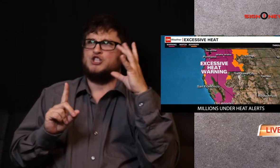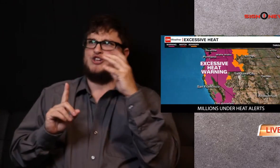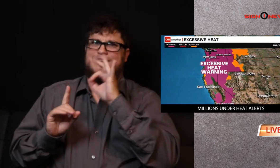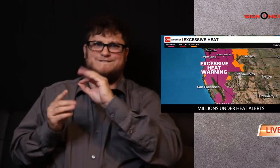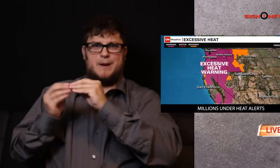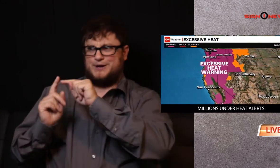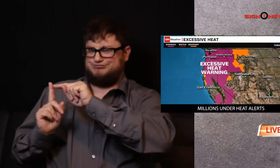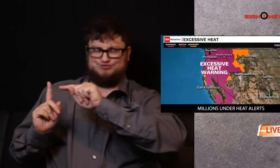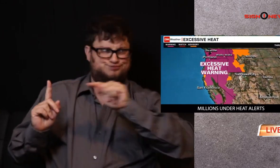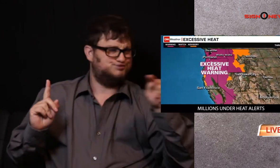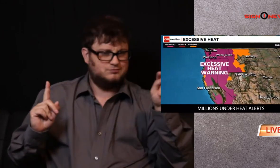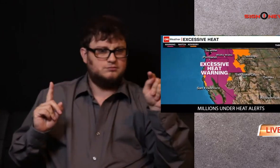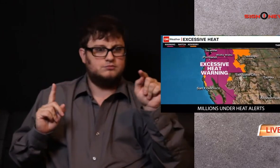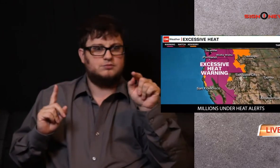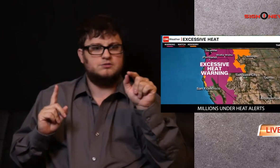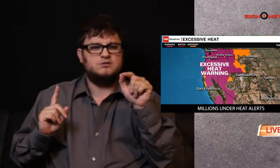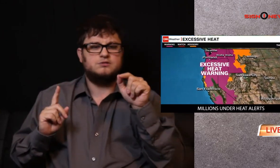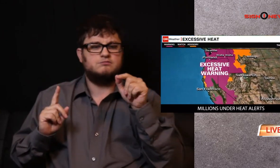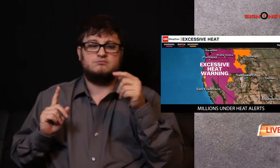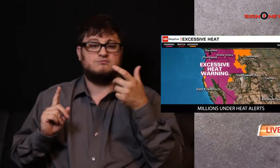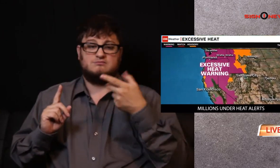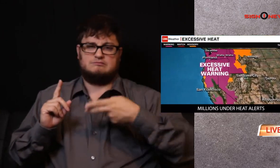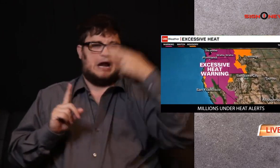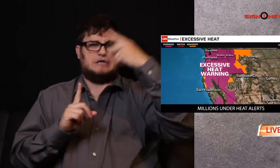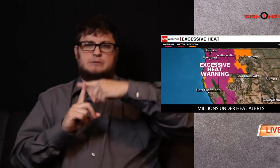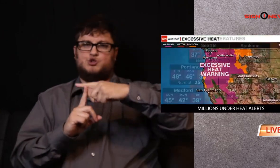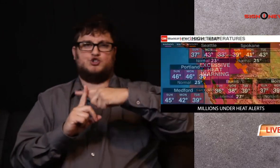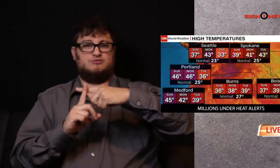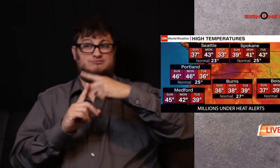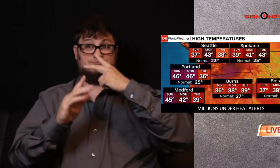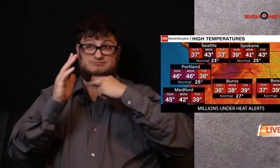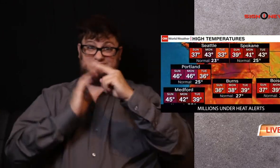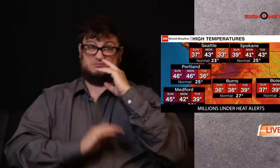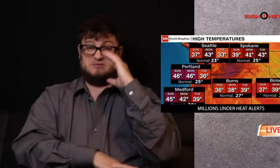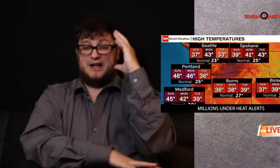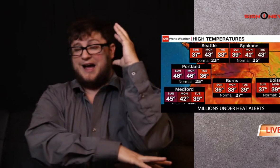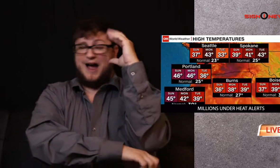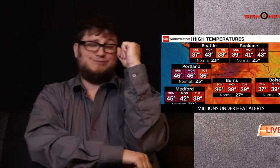Hundreds of daily high temperatures are forecast to be broken through the week.